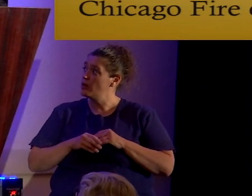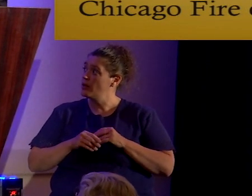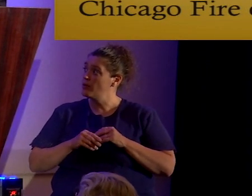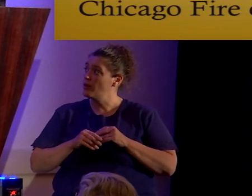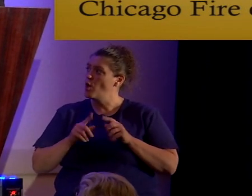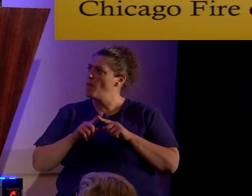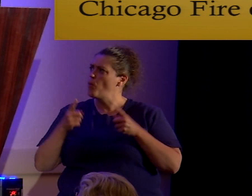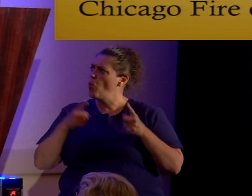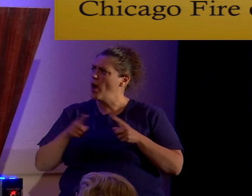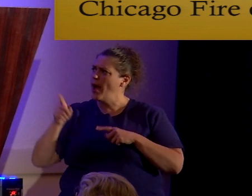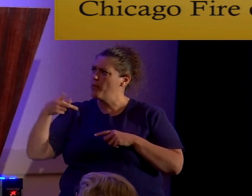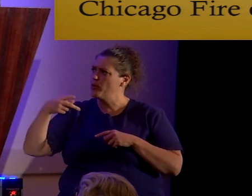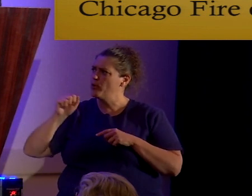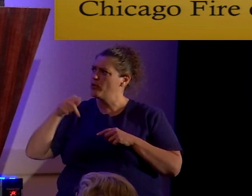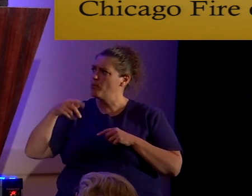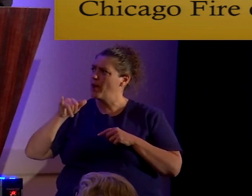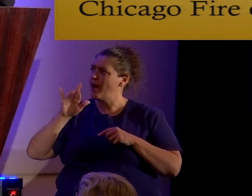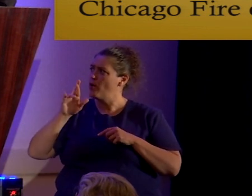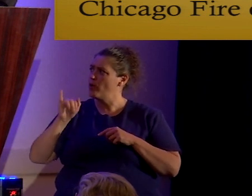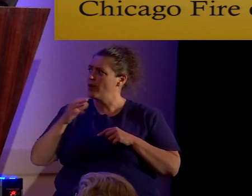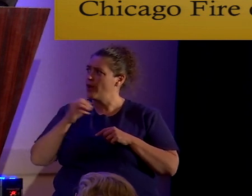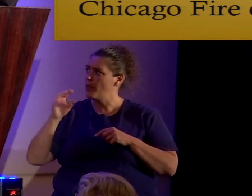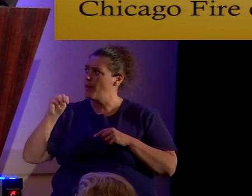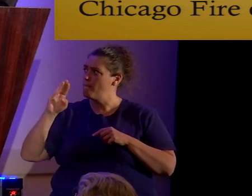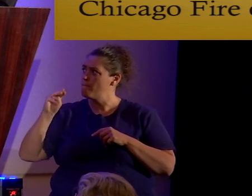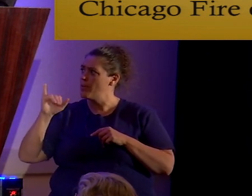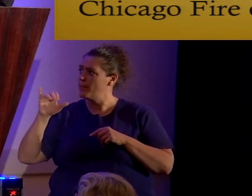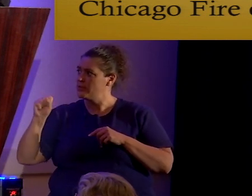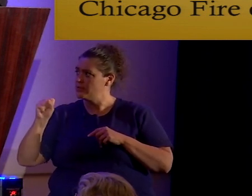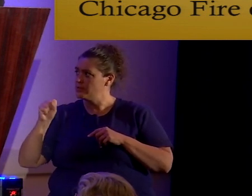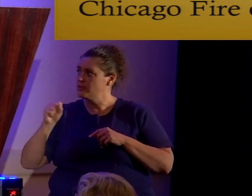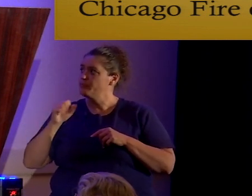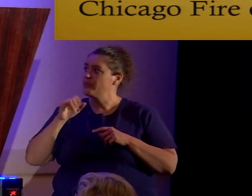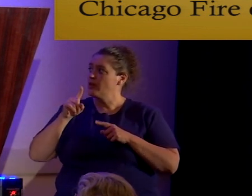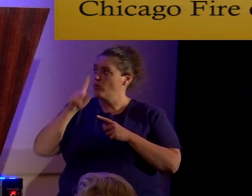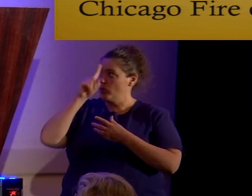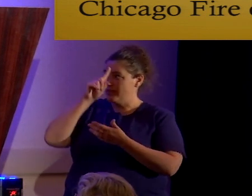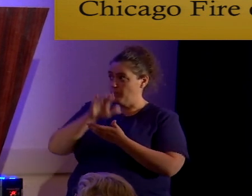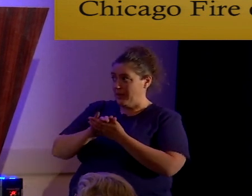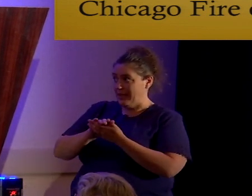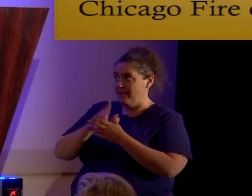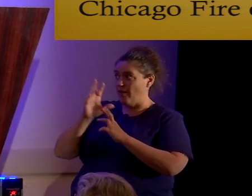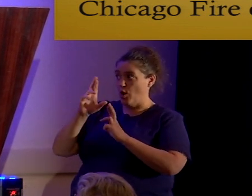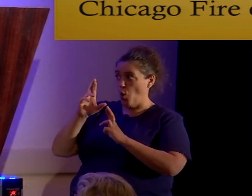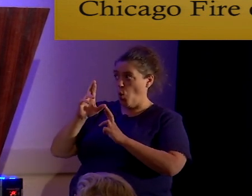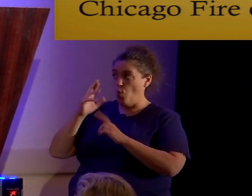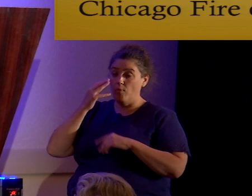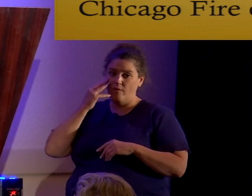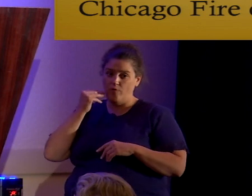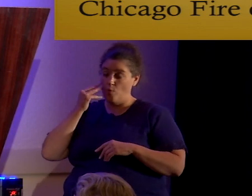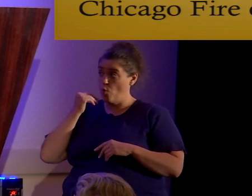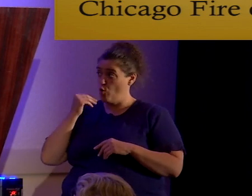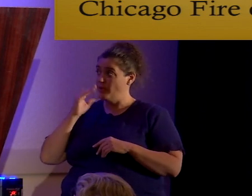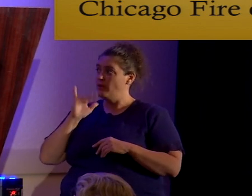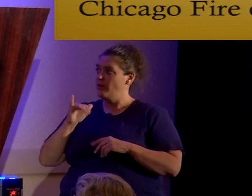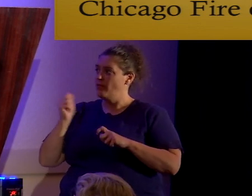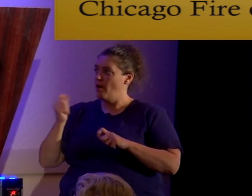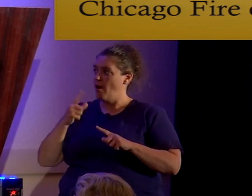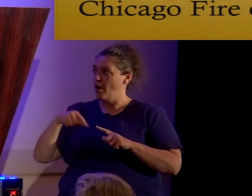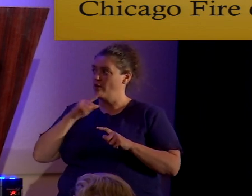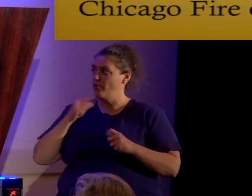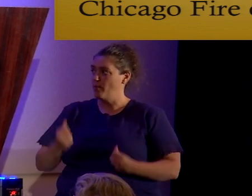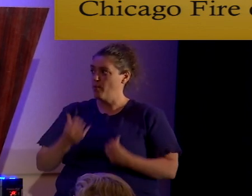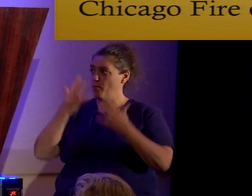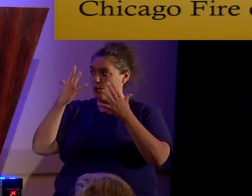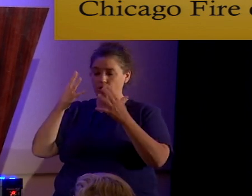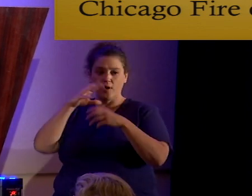But what happened to the papyri and the mummies? It was a belief, and I guess the hope of the Mormons, that they had all burned up in